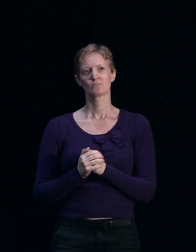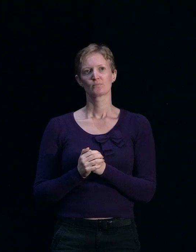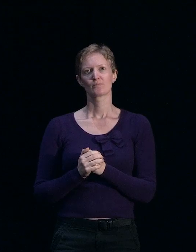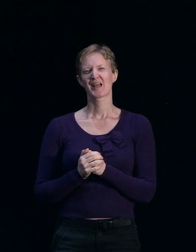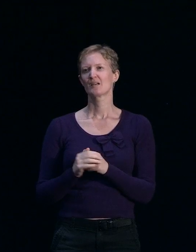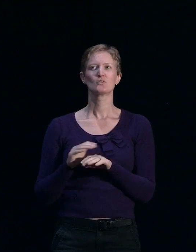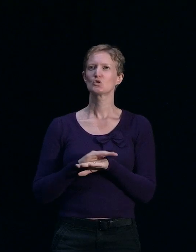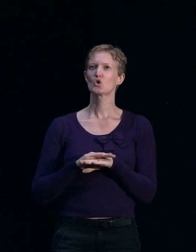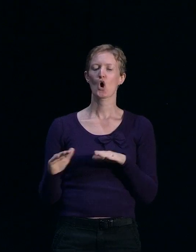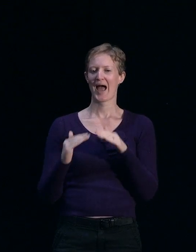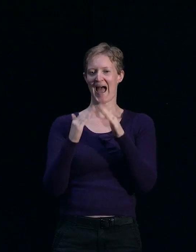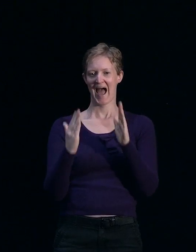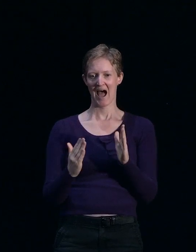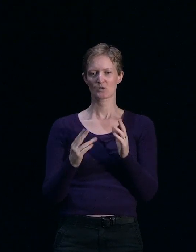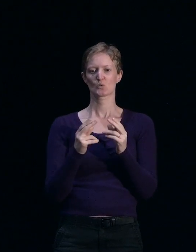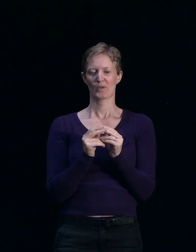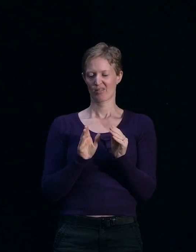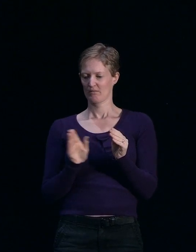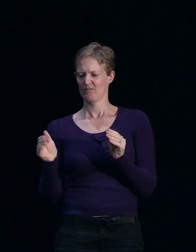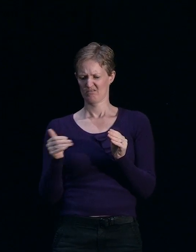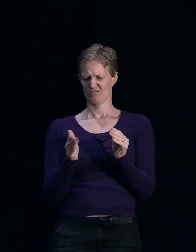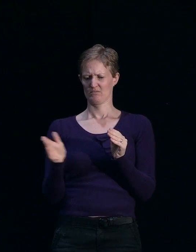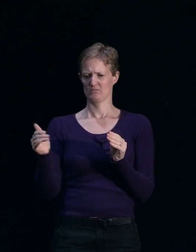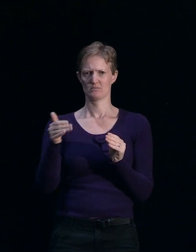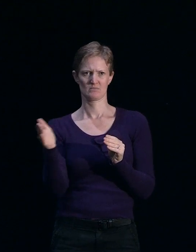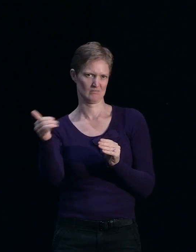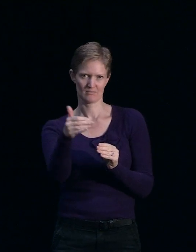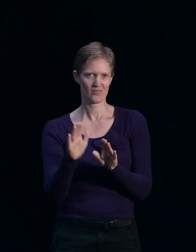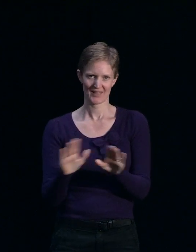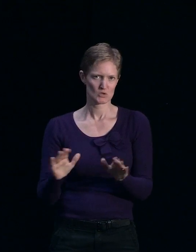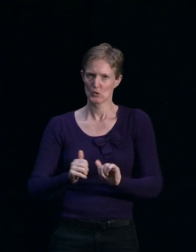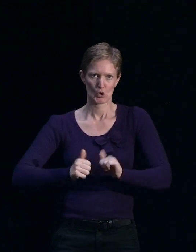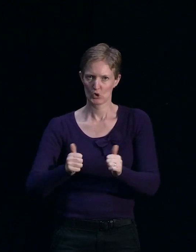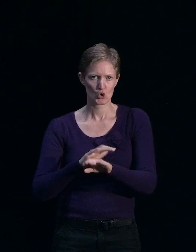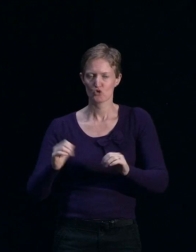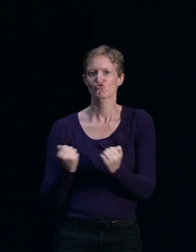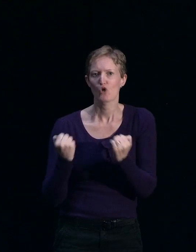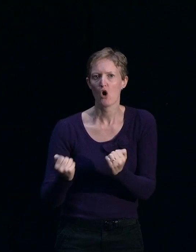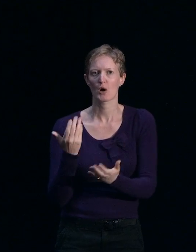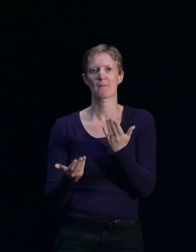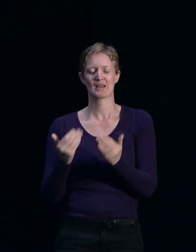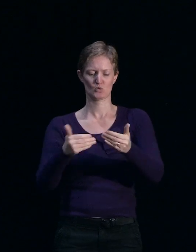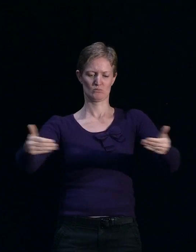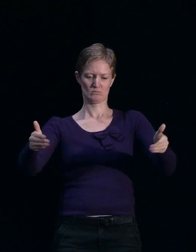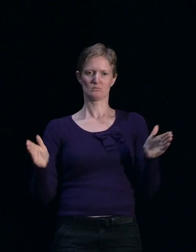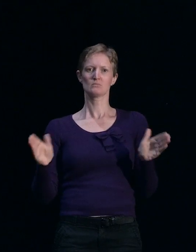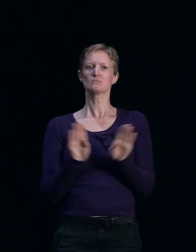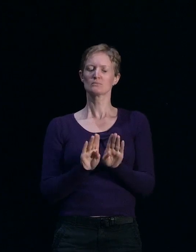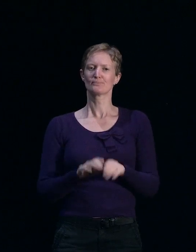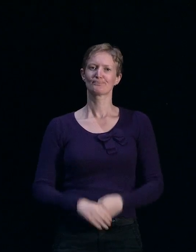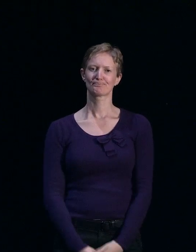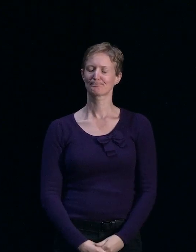houses that have got loads of protrusions out the side and they're not as solid in that sort of a case.